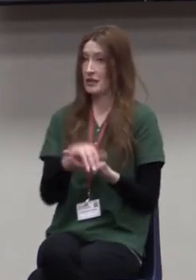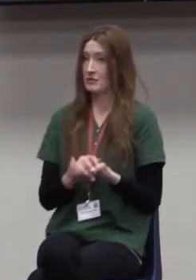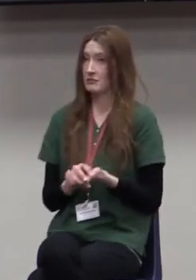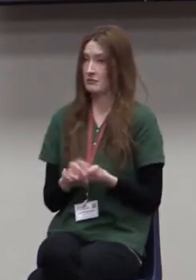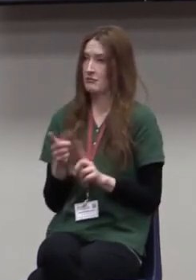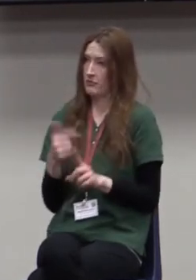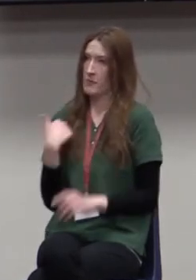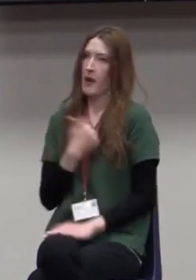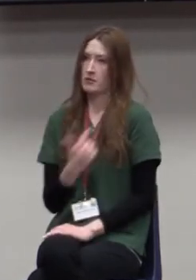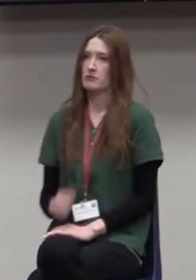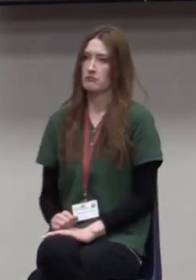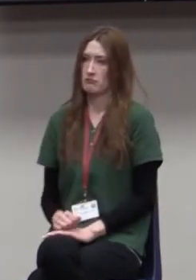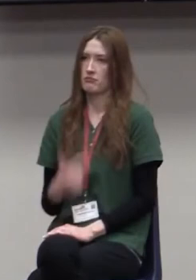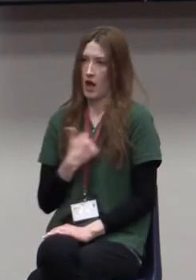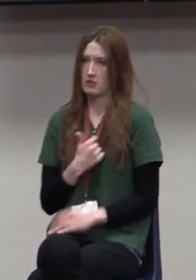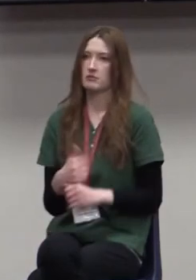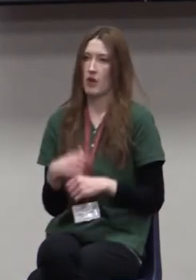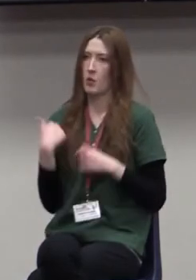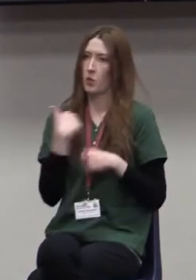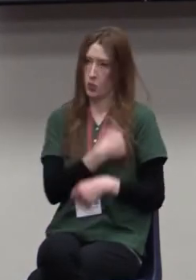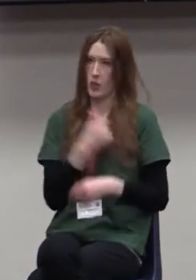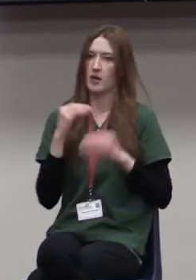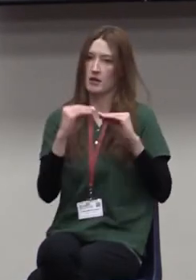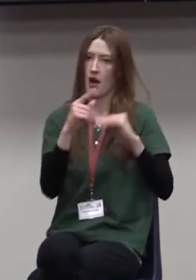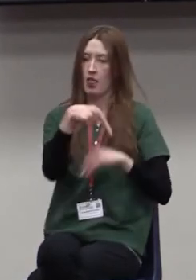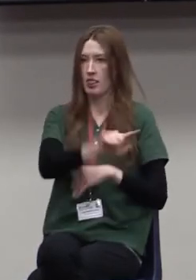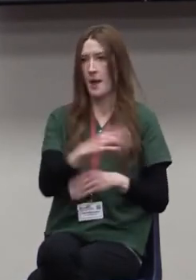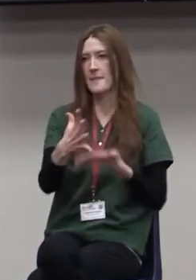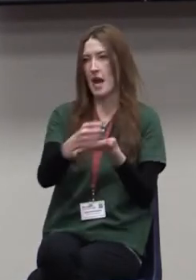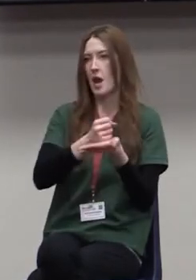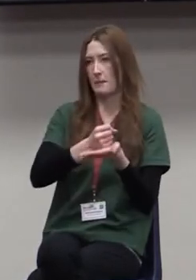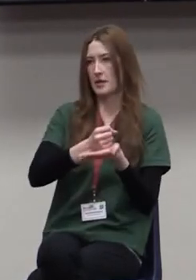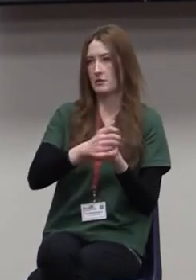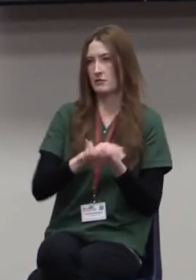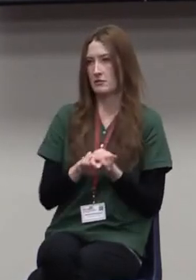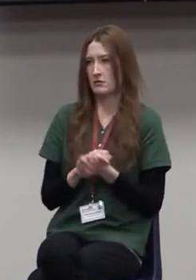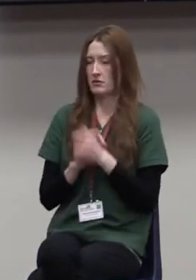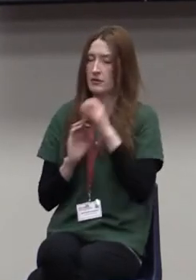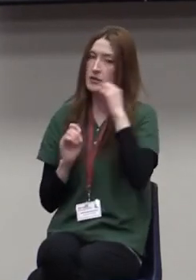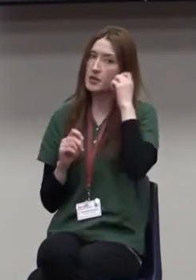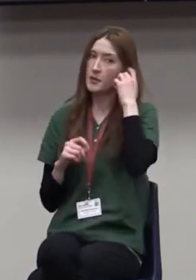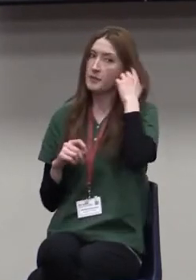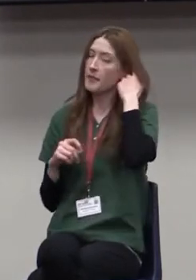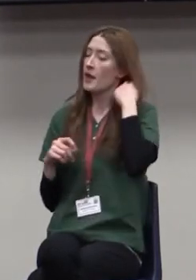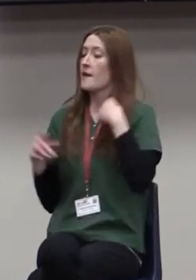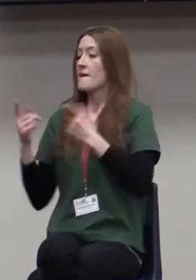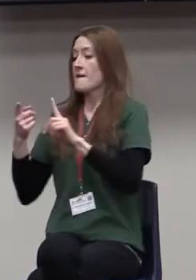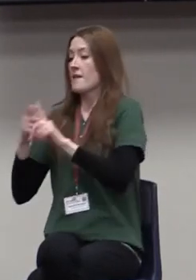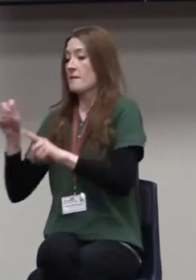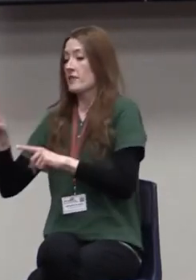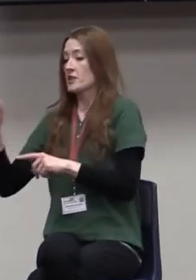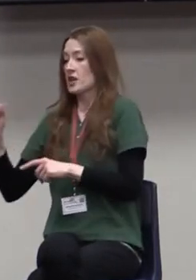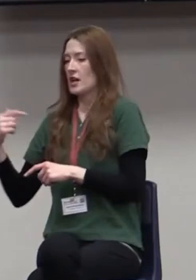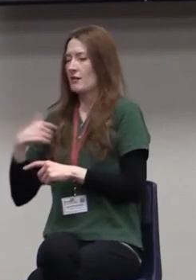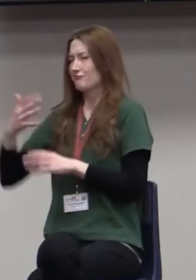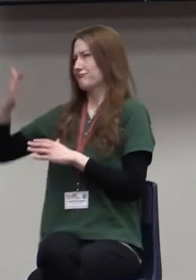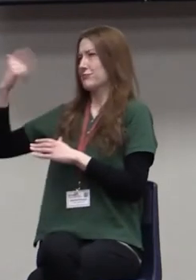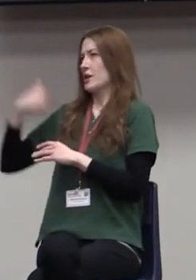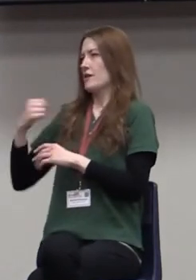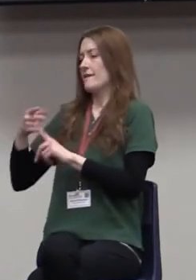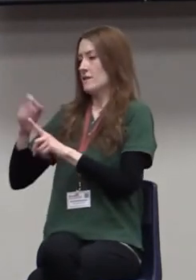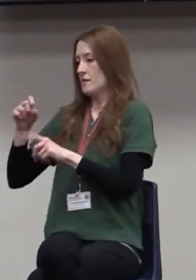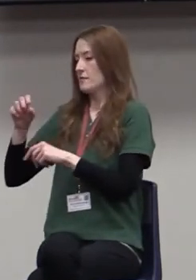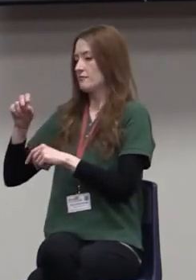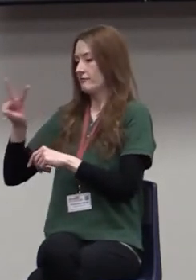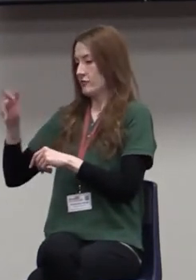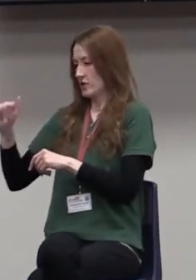As I was flying out here, my flight out of New York flew there from Virginia, from New York to Dallas. That